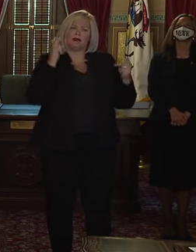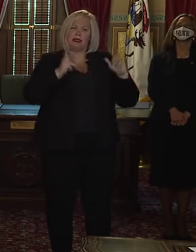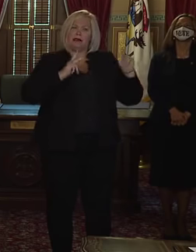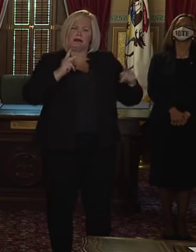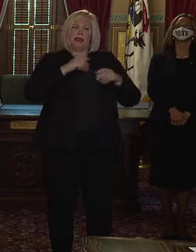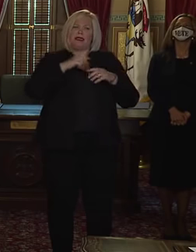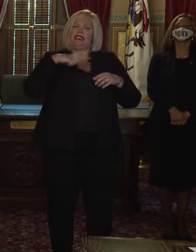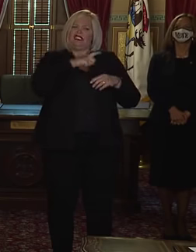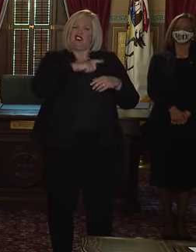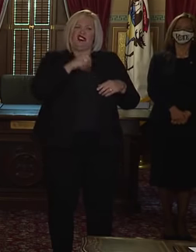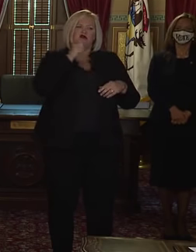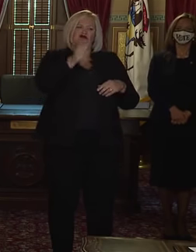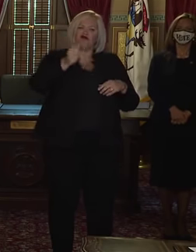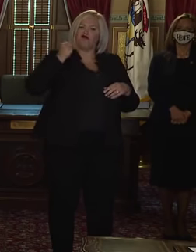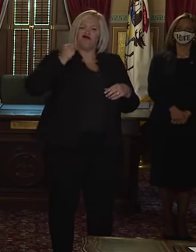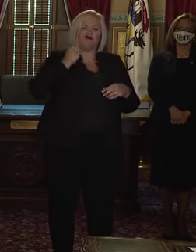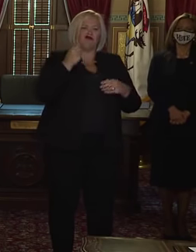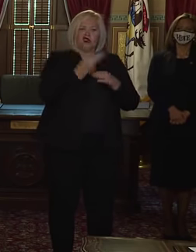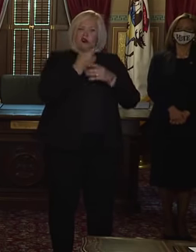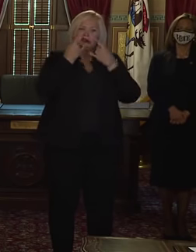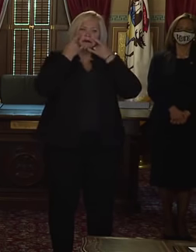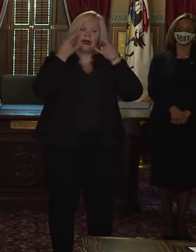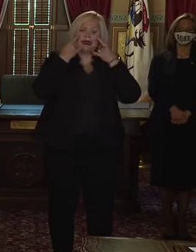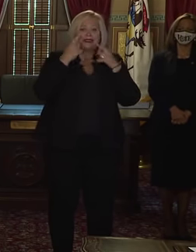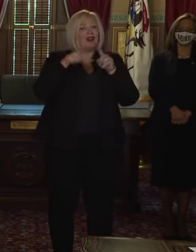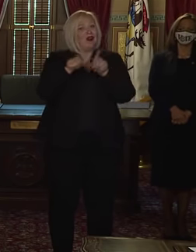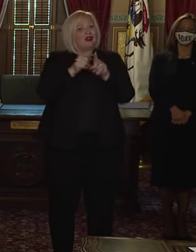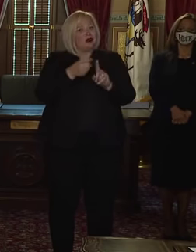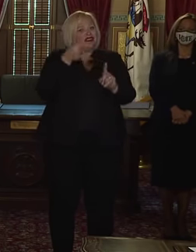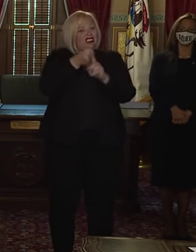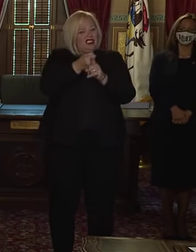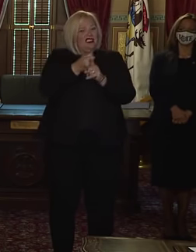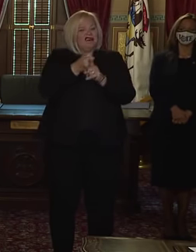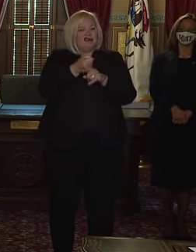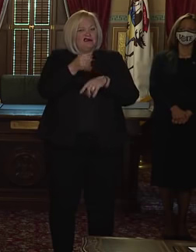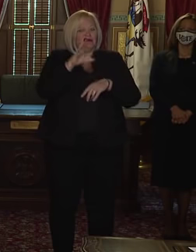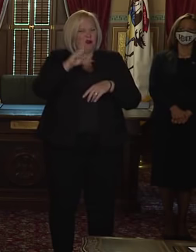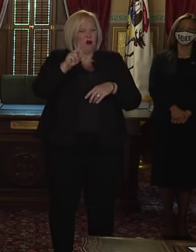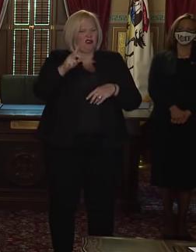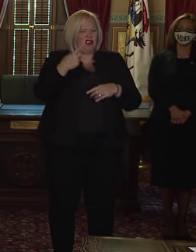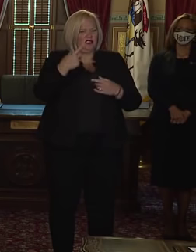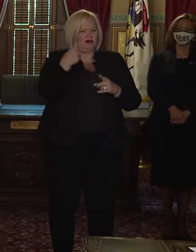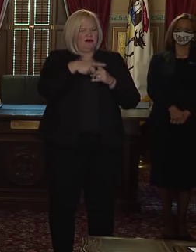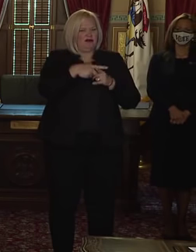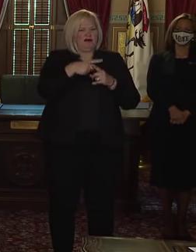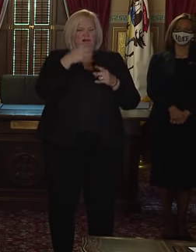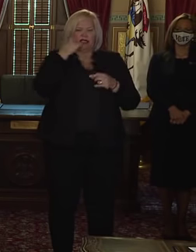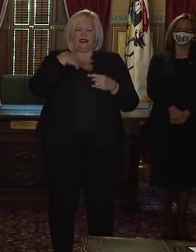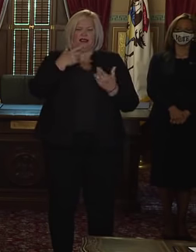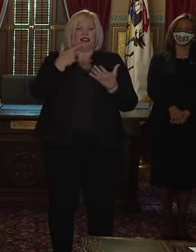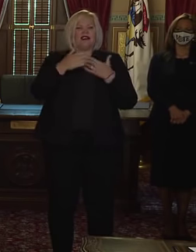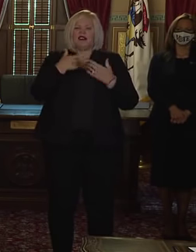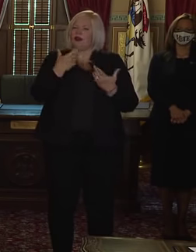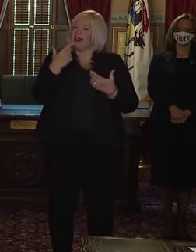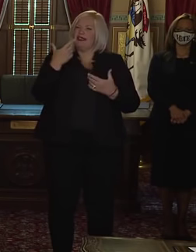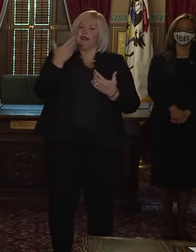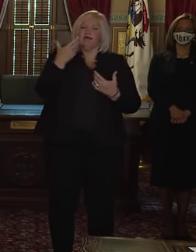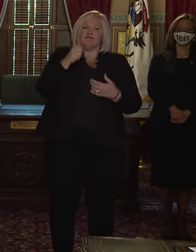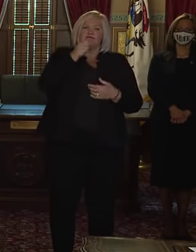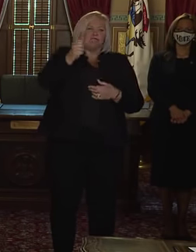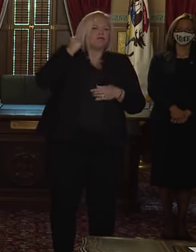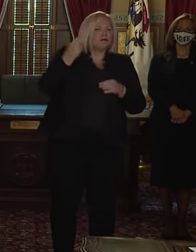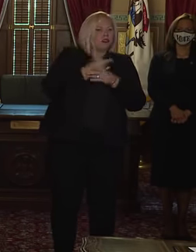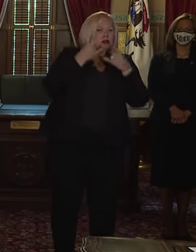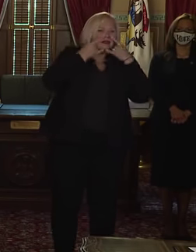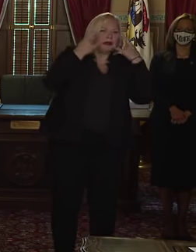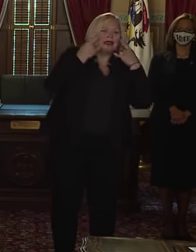legislature who also have come down with COVID, by the way, going to events where they are protesting masks, the saddest irony, and